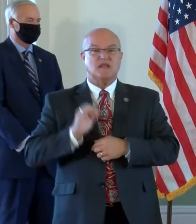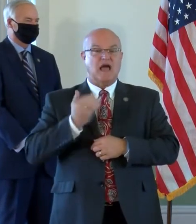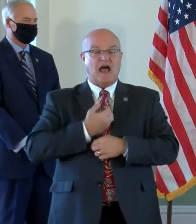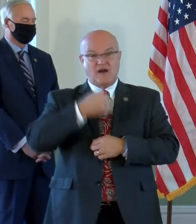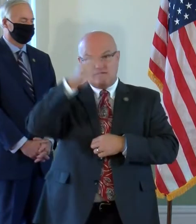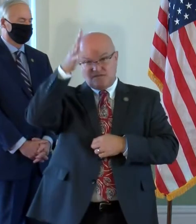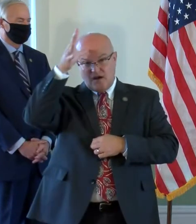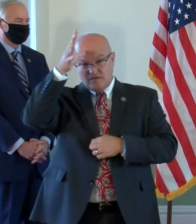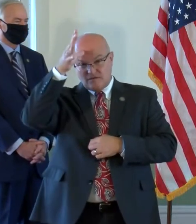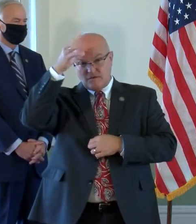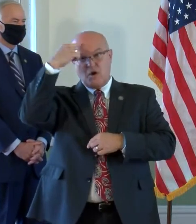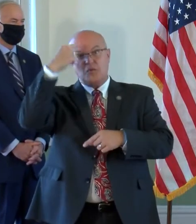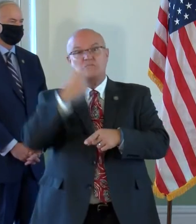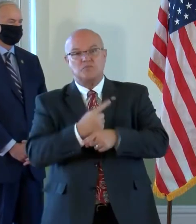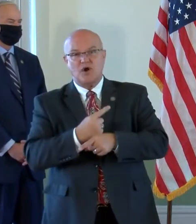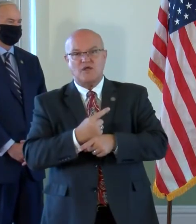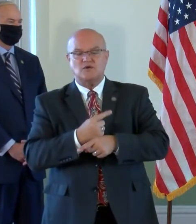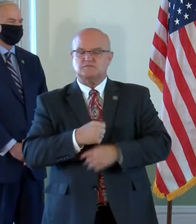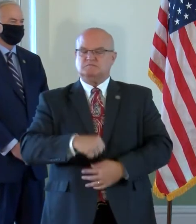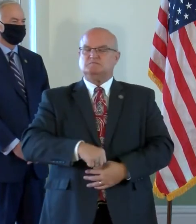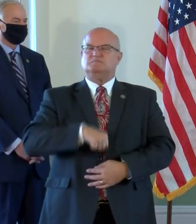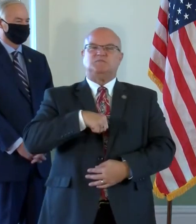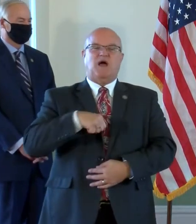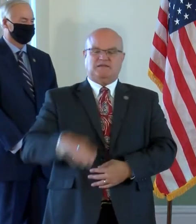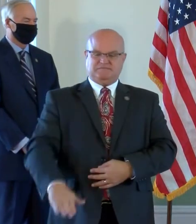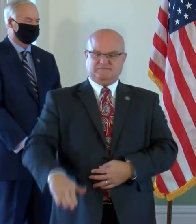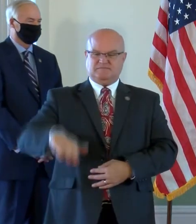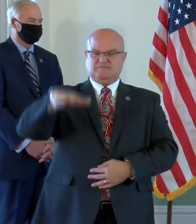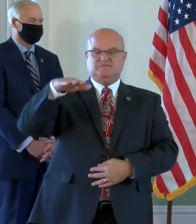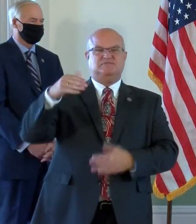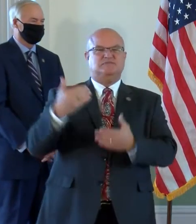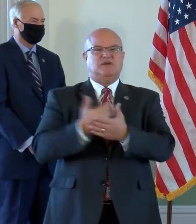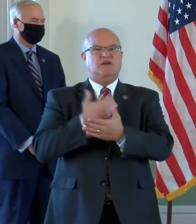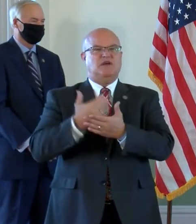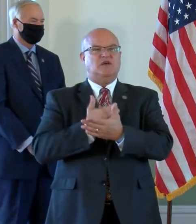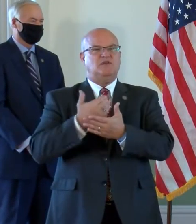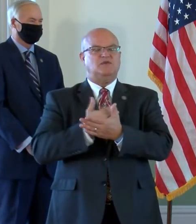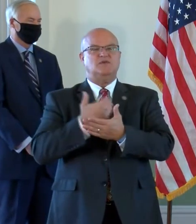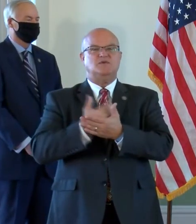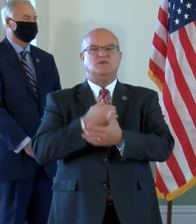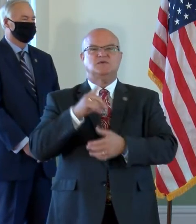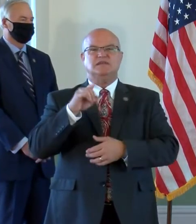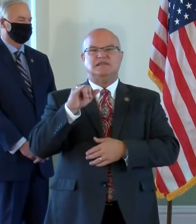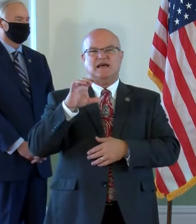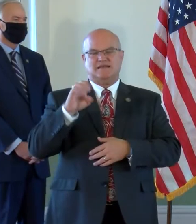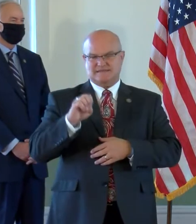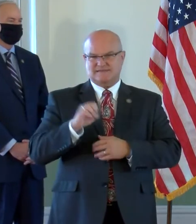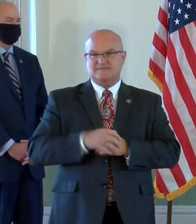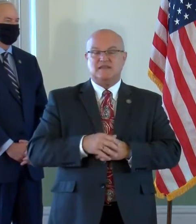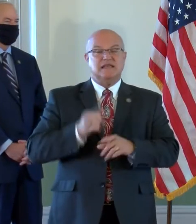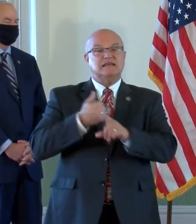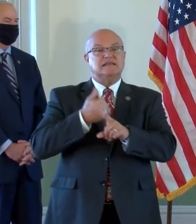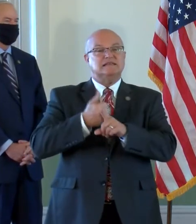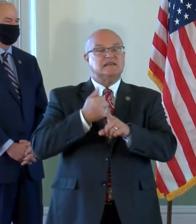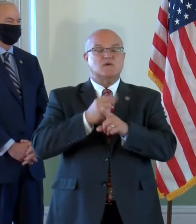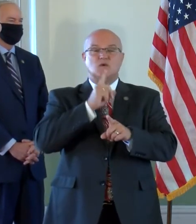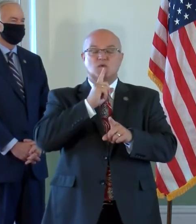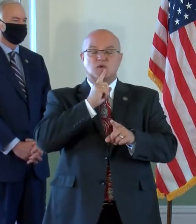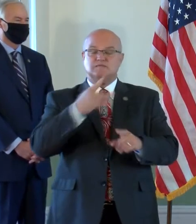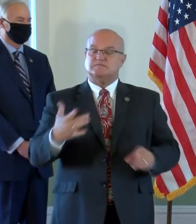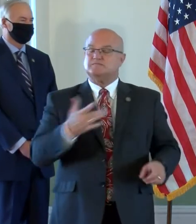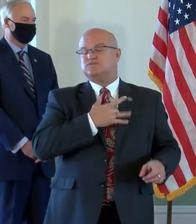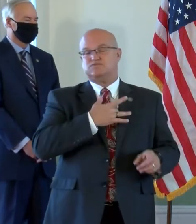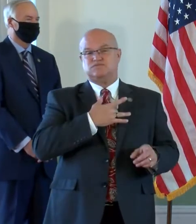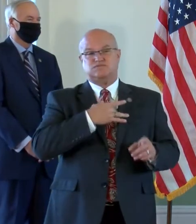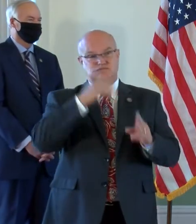and brother was fiercely proud of his upbringing in the New Deal-era colony of Dice, and he would be deeply moved